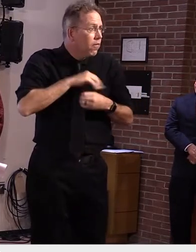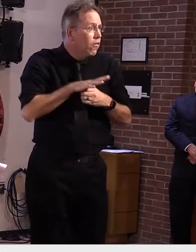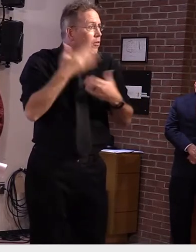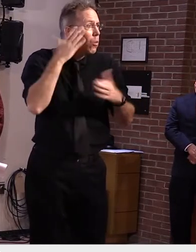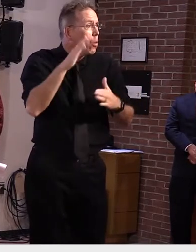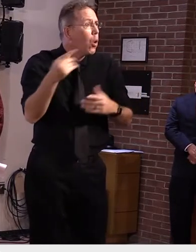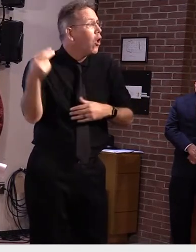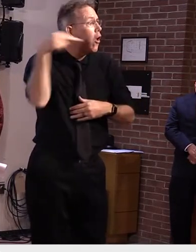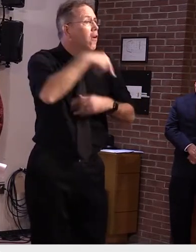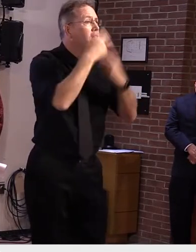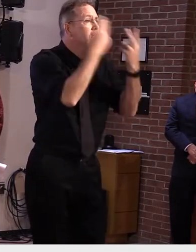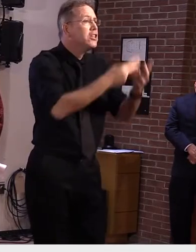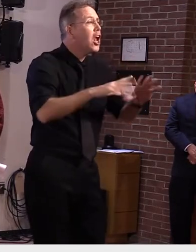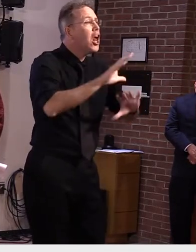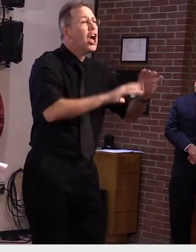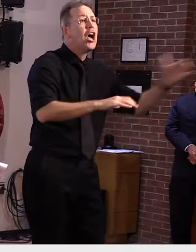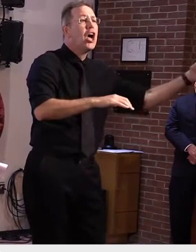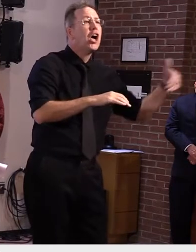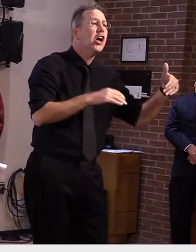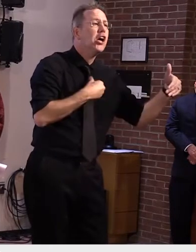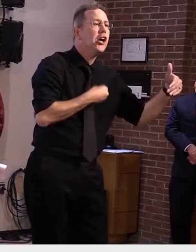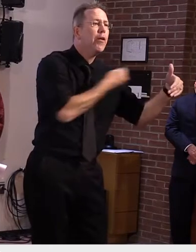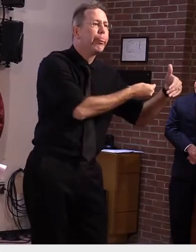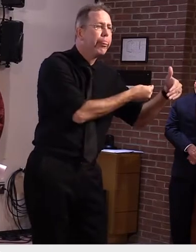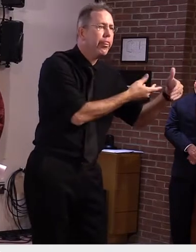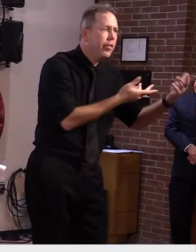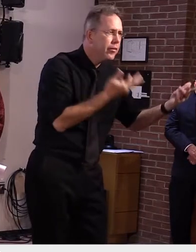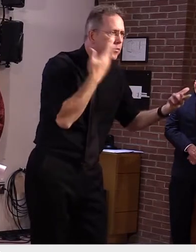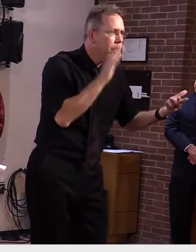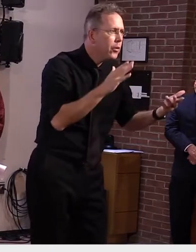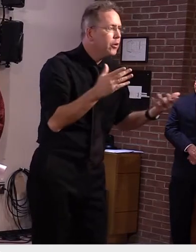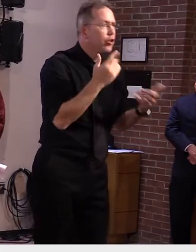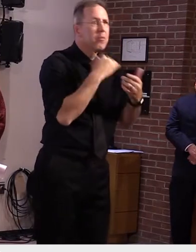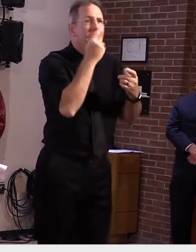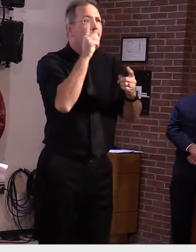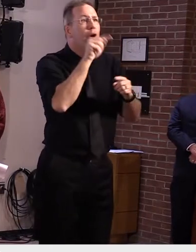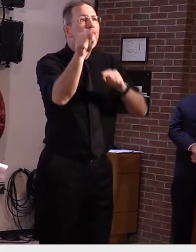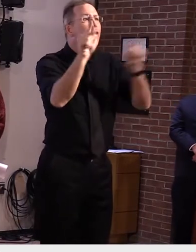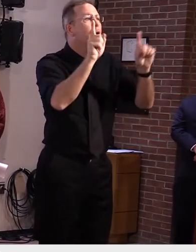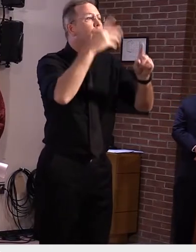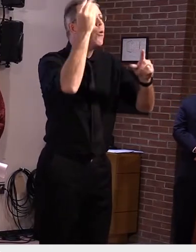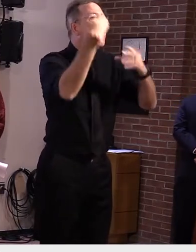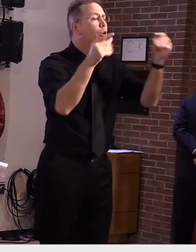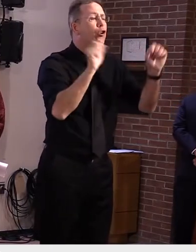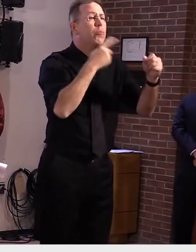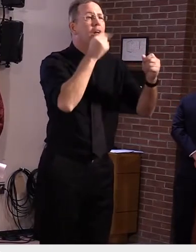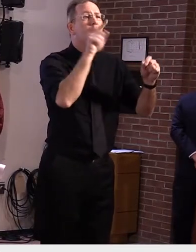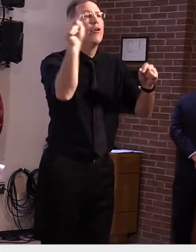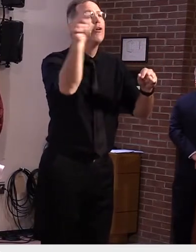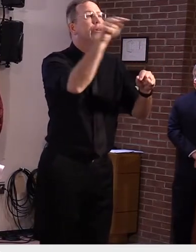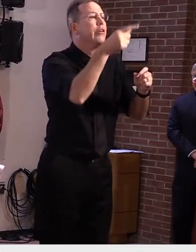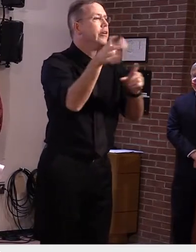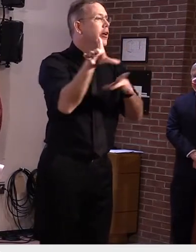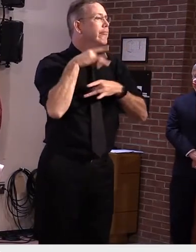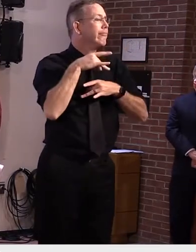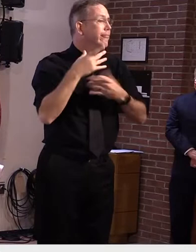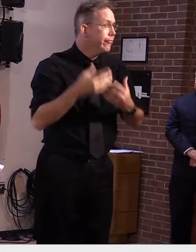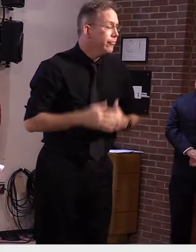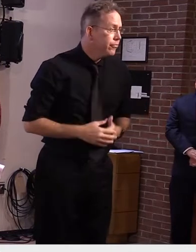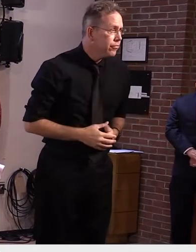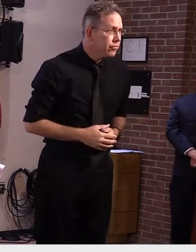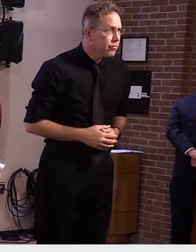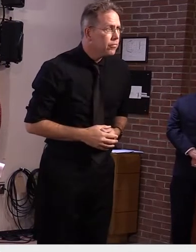area virtually anywhere outside Vermont, with a higher prevalence of COVID-19. Tests before they